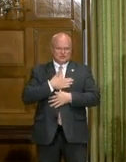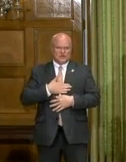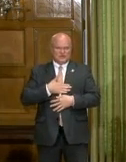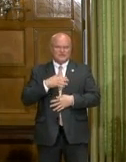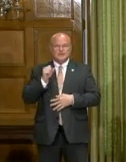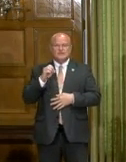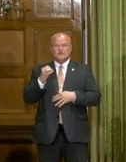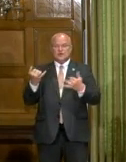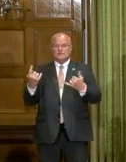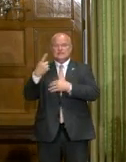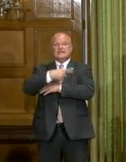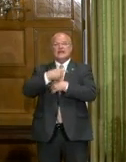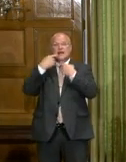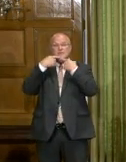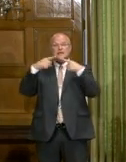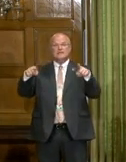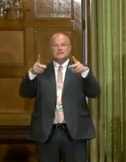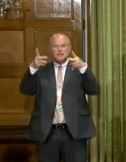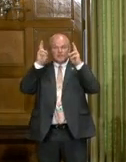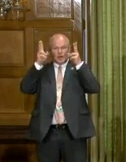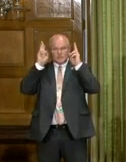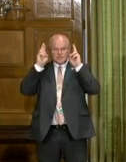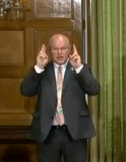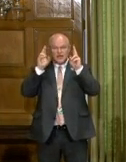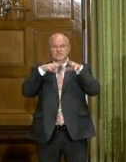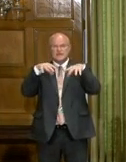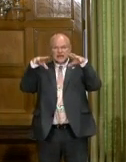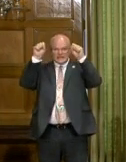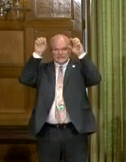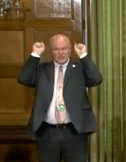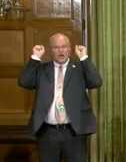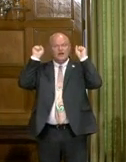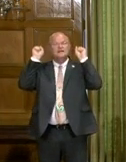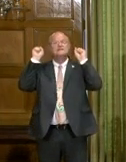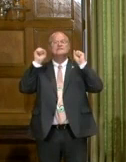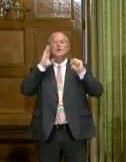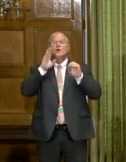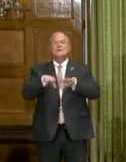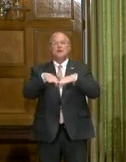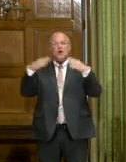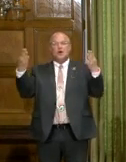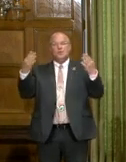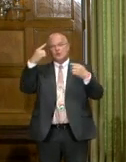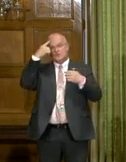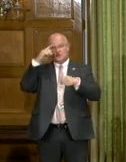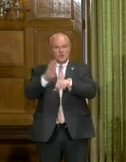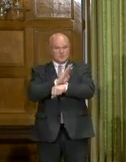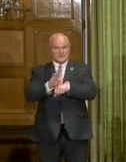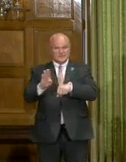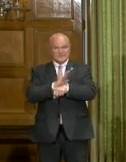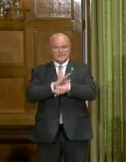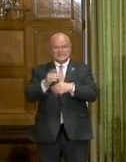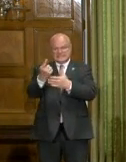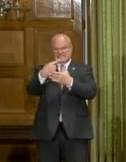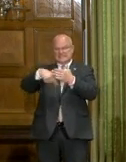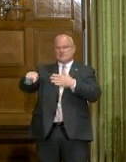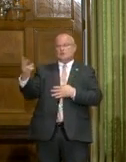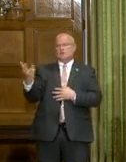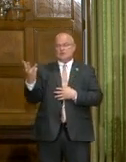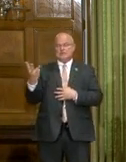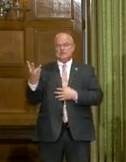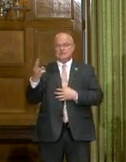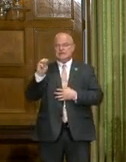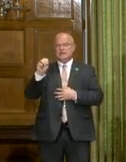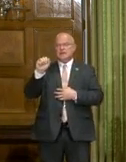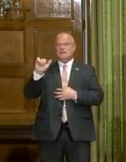And so today I'm announcing that barber shops and hair salons will be open for business next Wednesday,